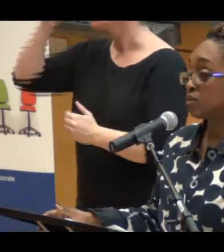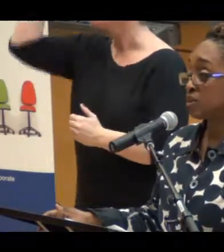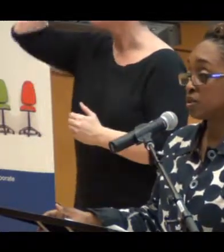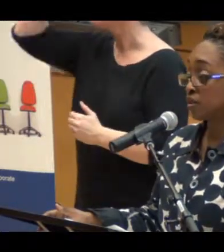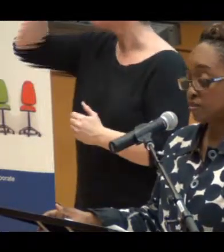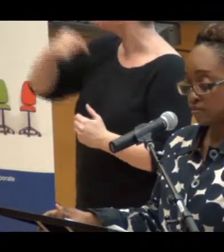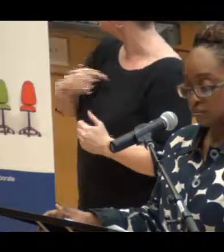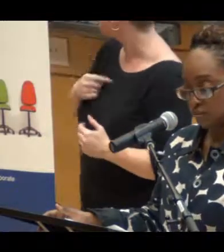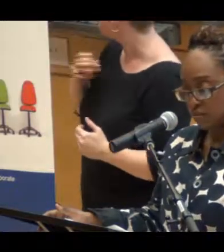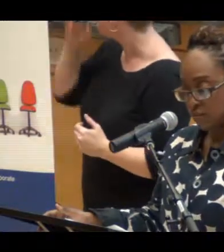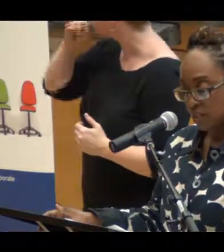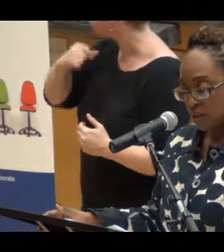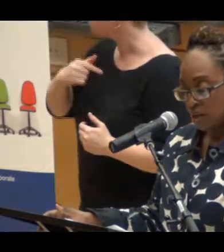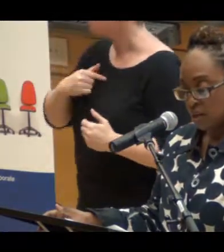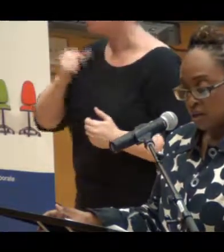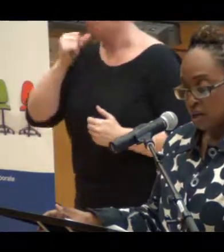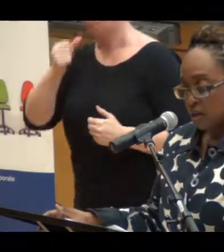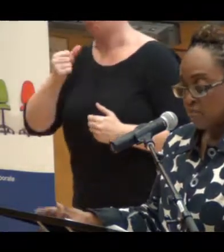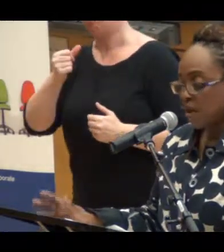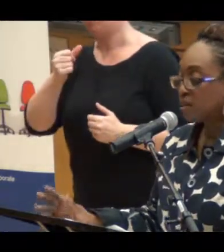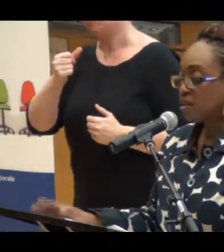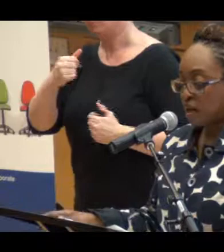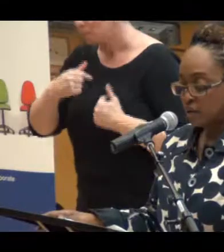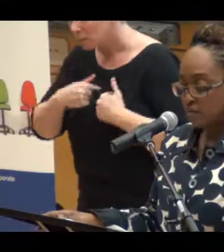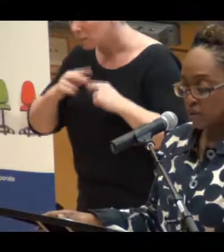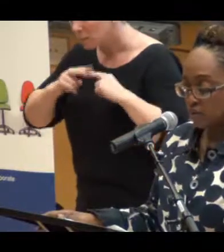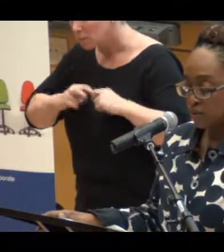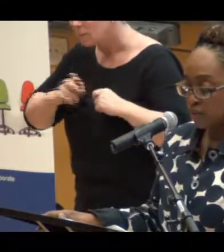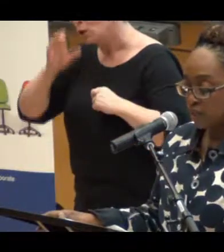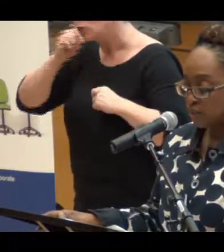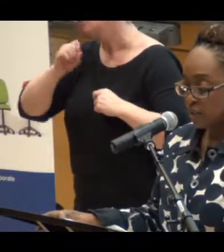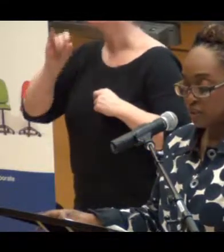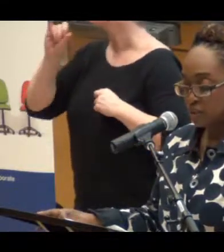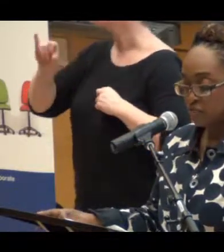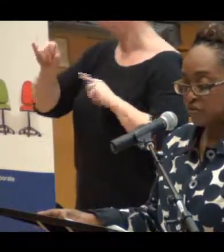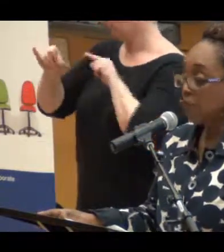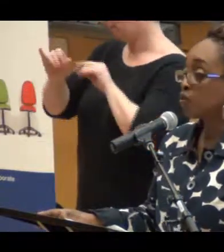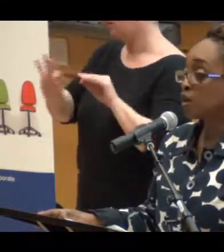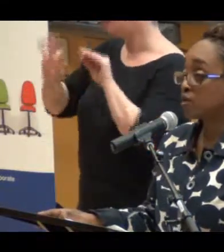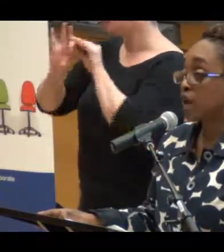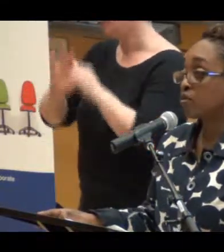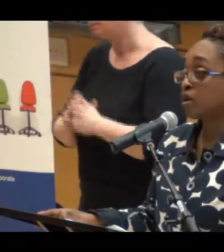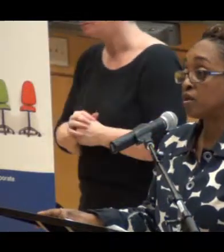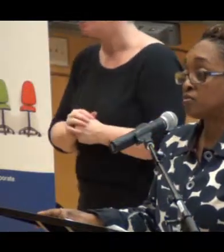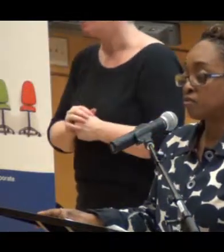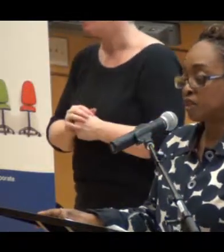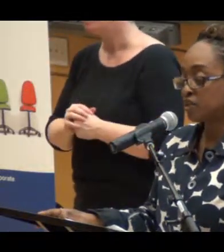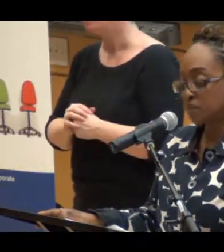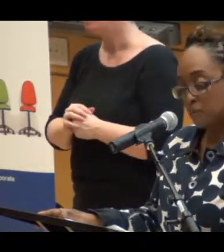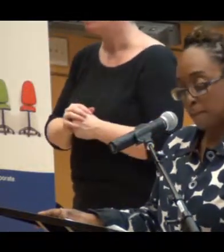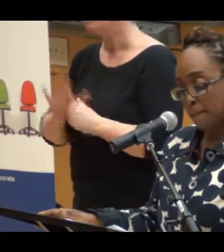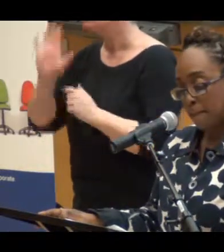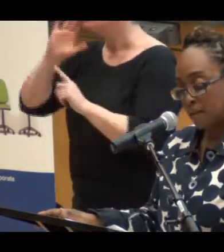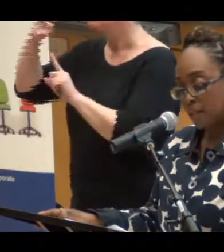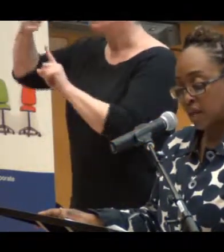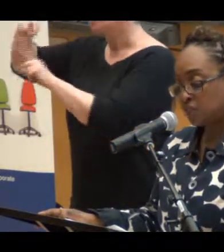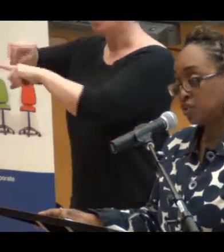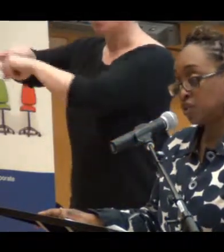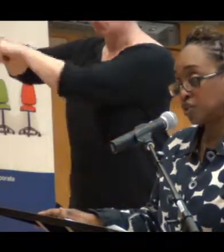those assumptions. I'll come back to that in a moment, but let me give you some very quick background information.